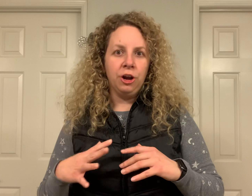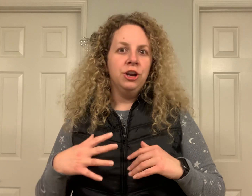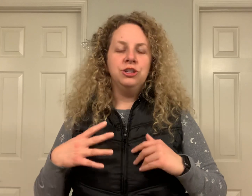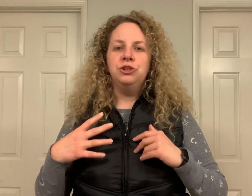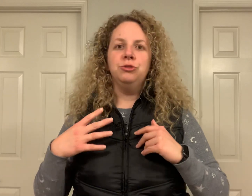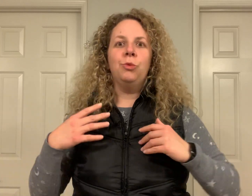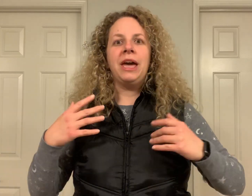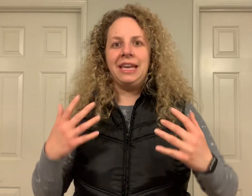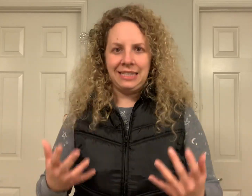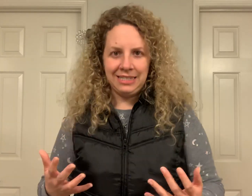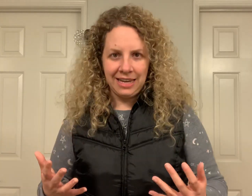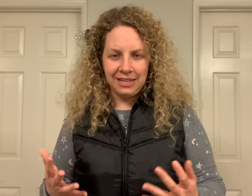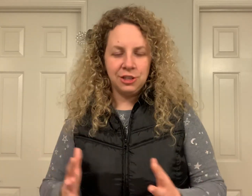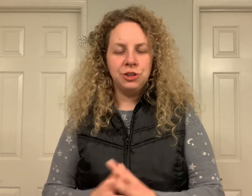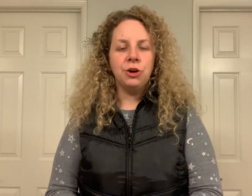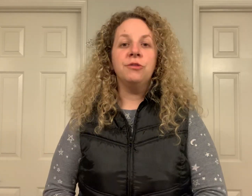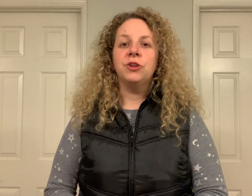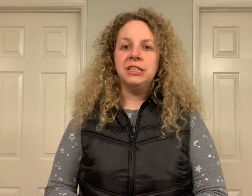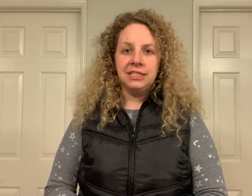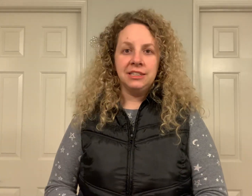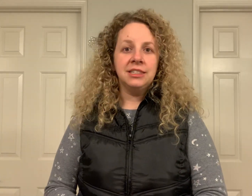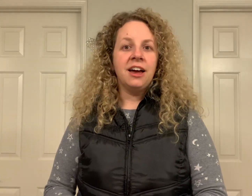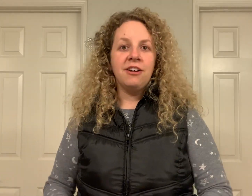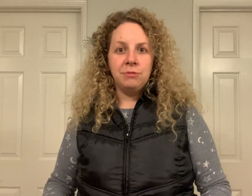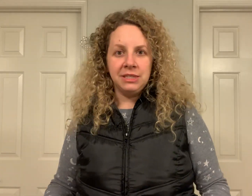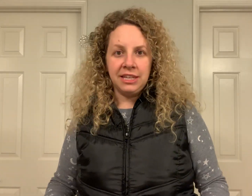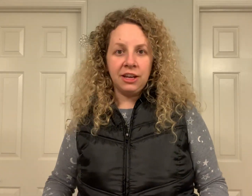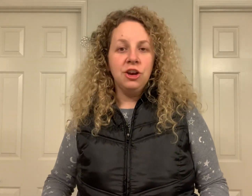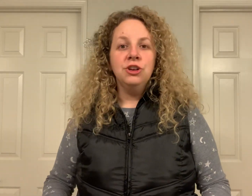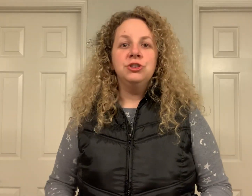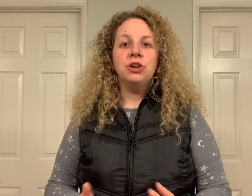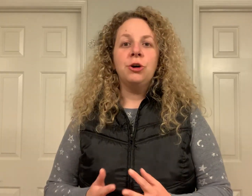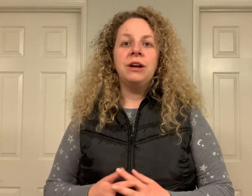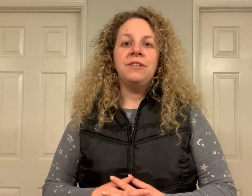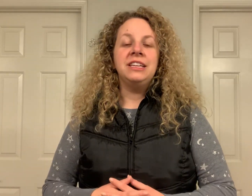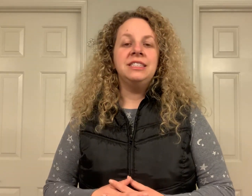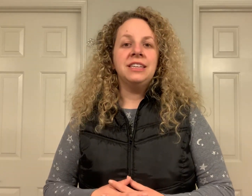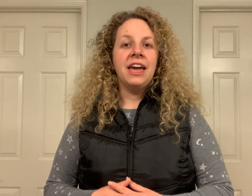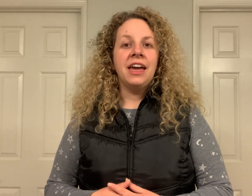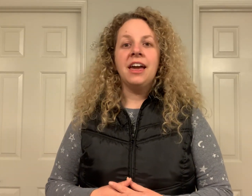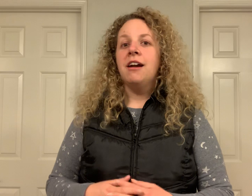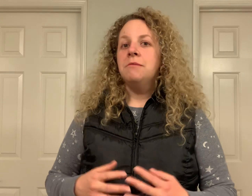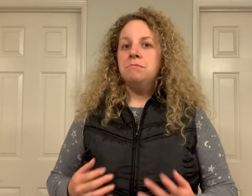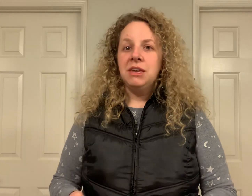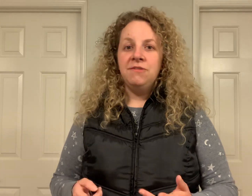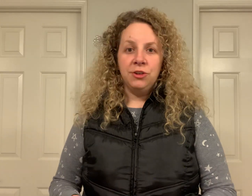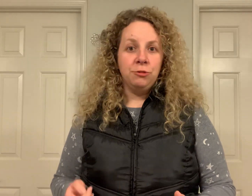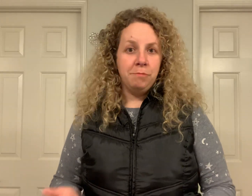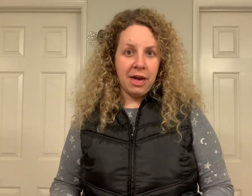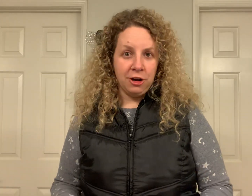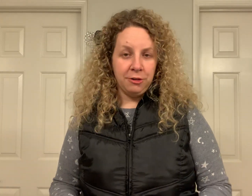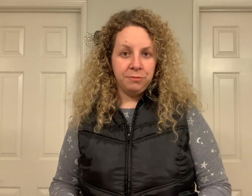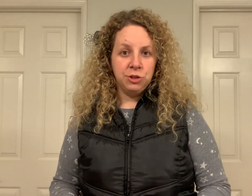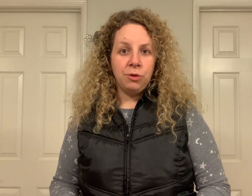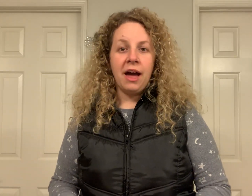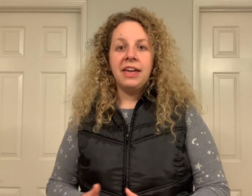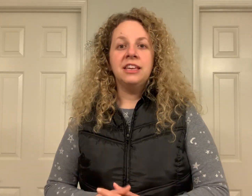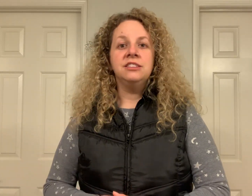to what extent. So for instance, I've been sick. So if I say, me feel better, so I can